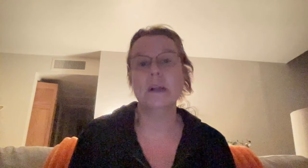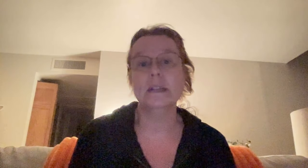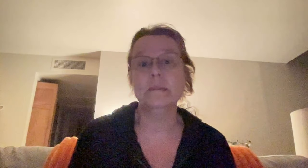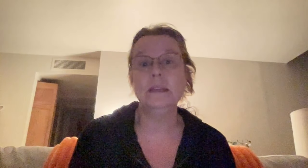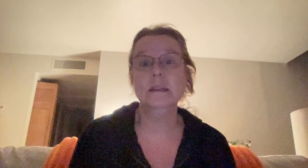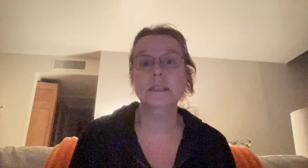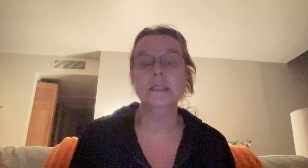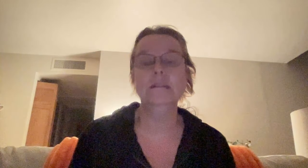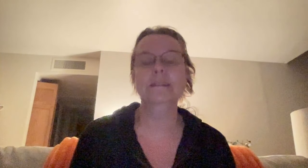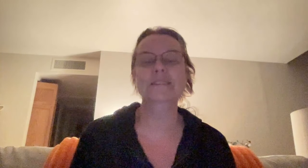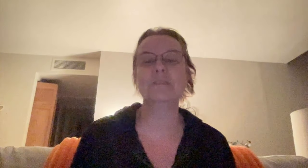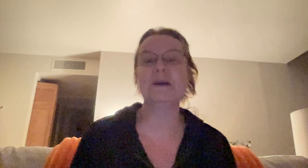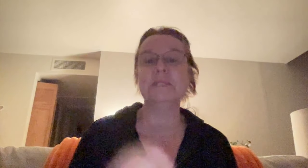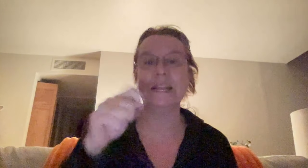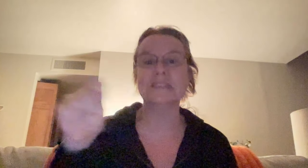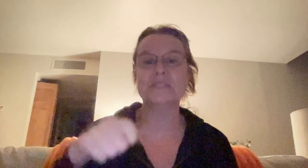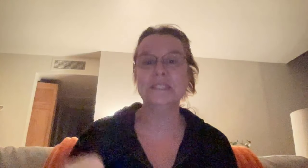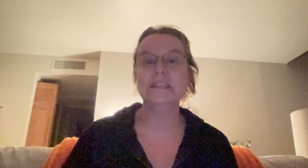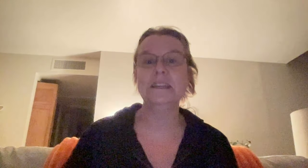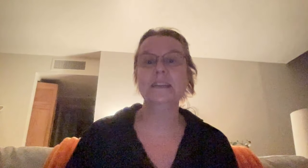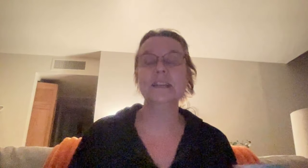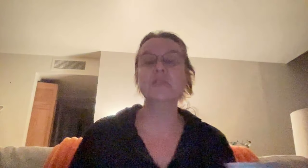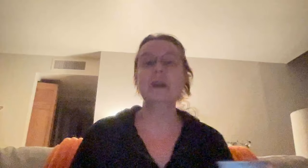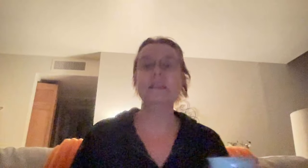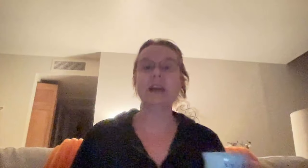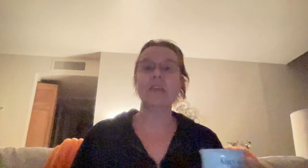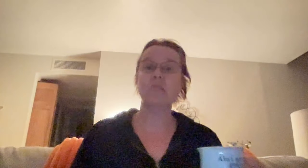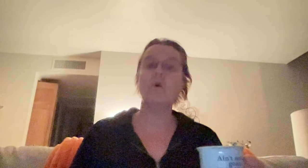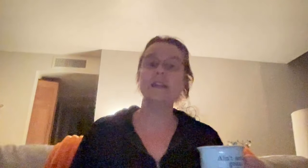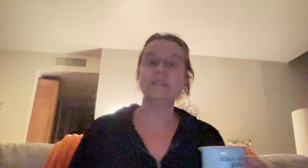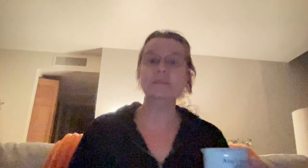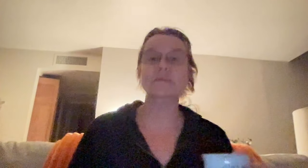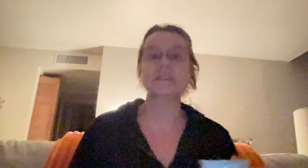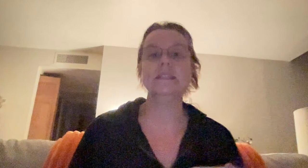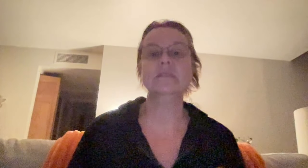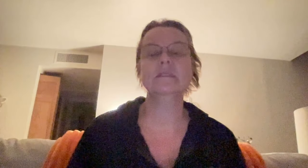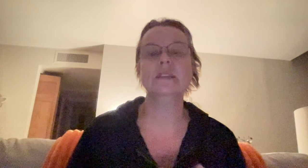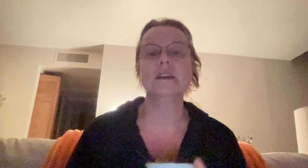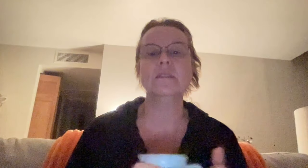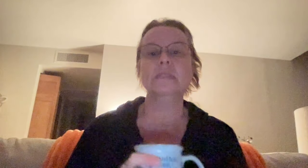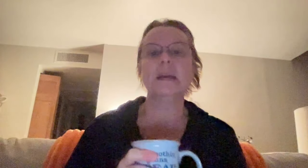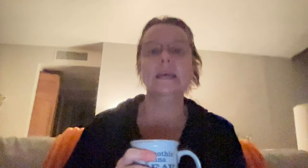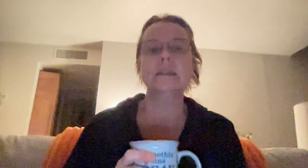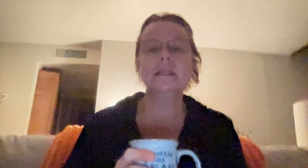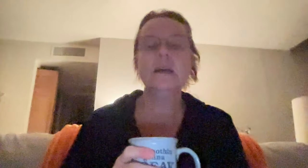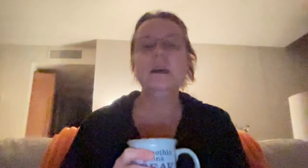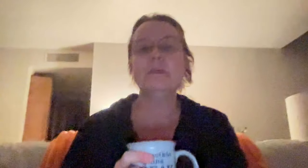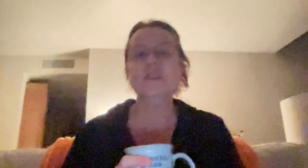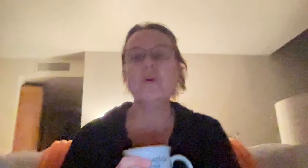wanted to be a T. So I probably answered it in the way that I wanted to be perceived, you know, is my guess. But the